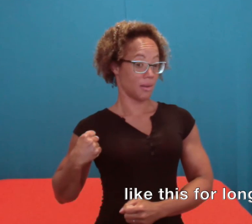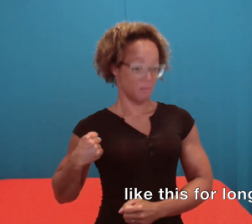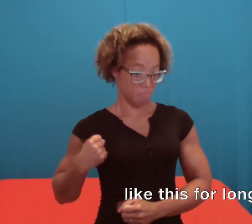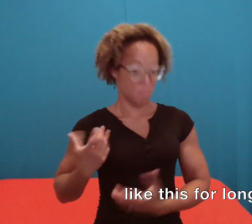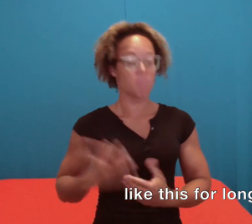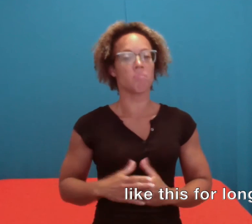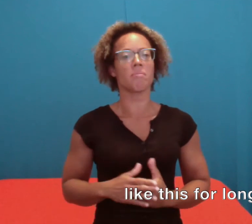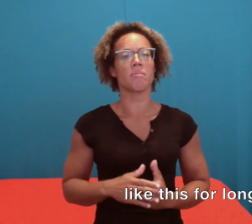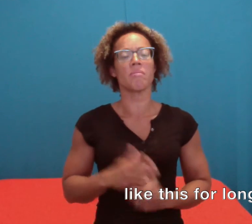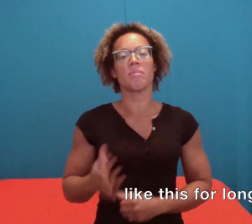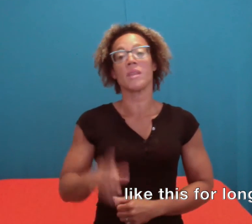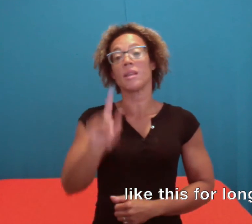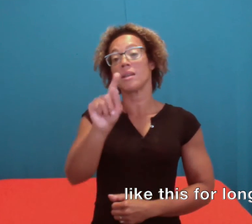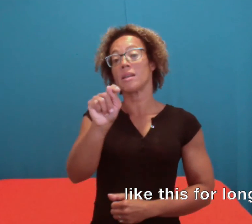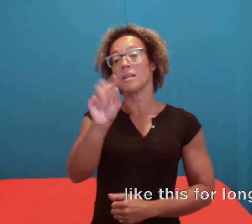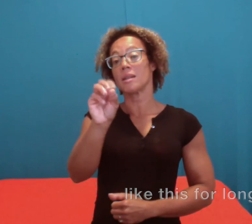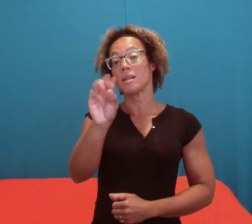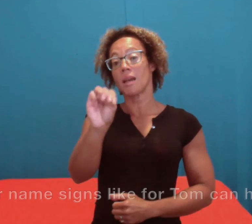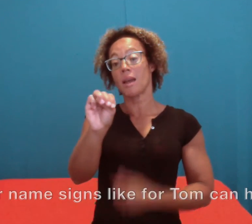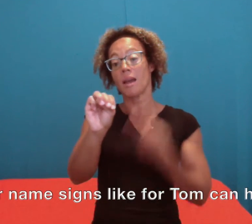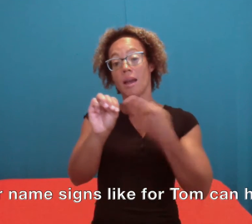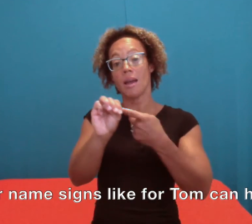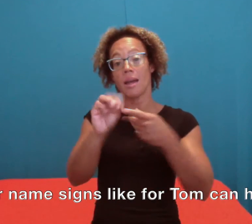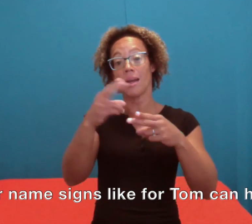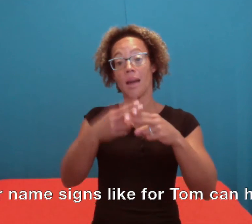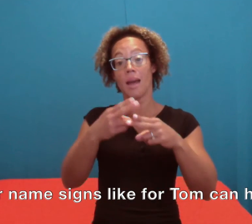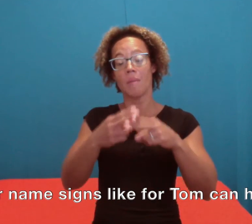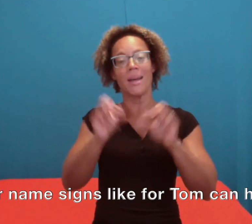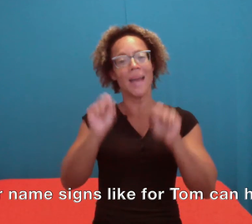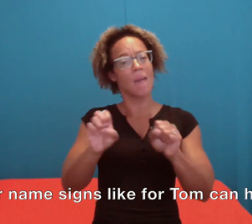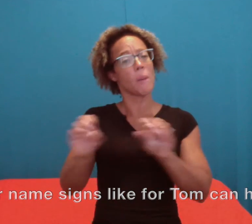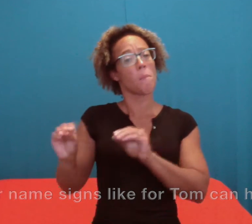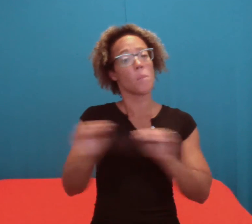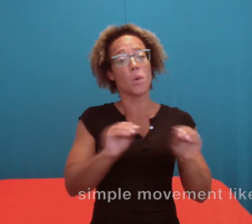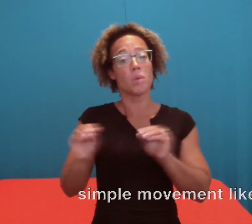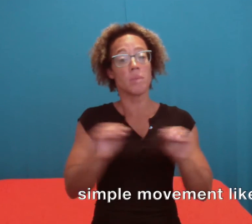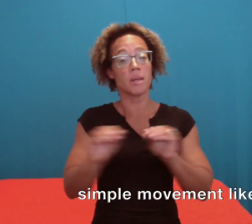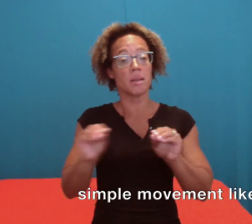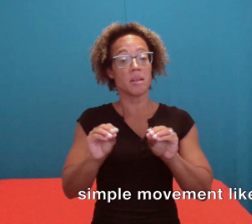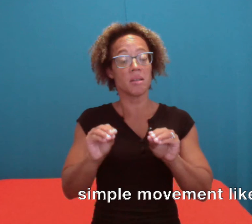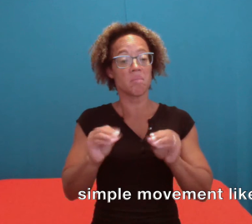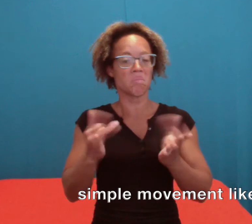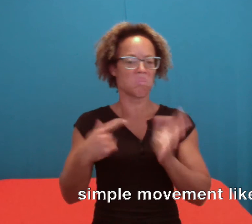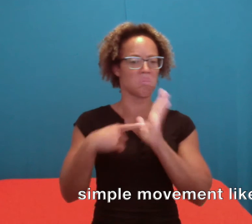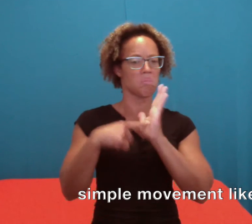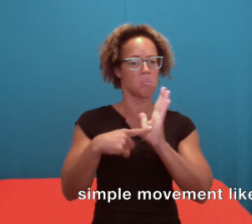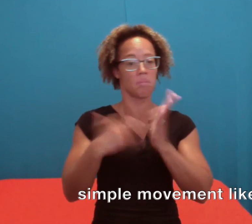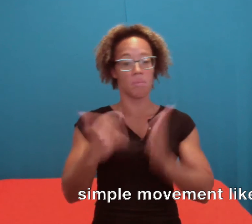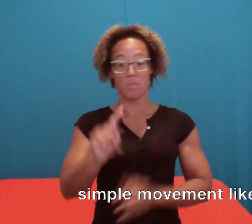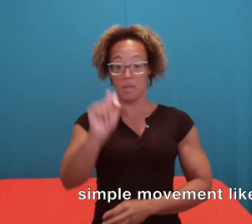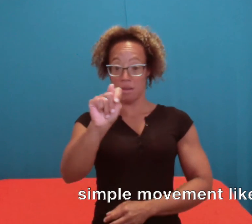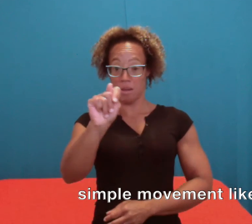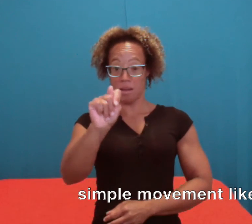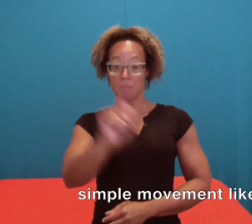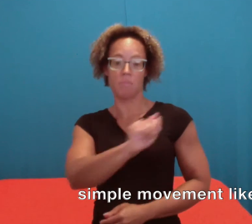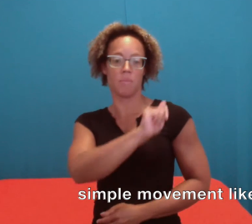long hair. Or name signs like for Tom can have a simple movement like this.